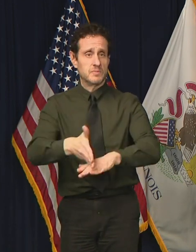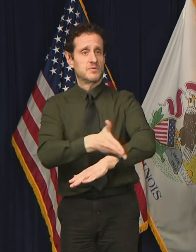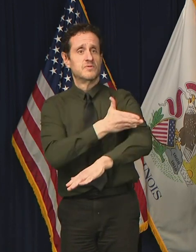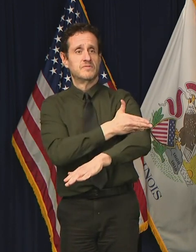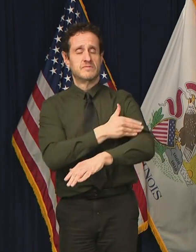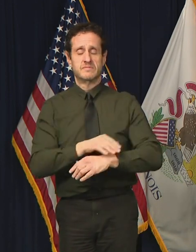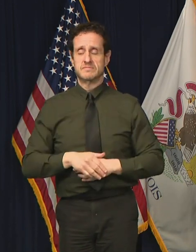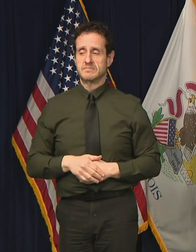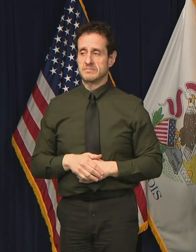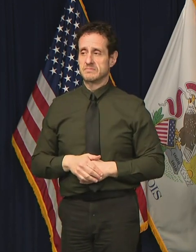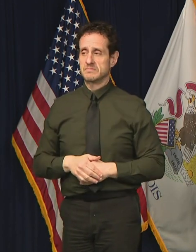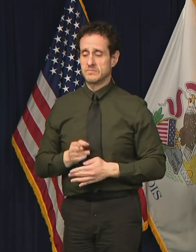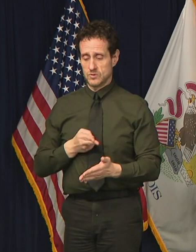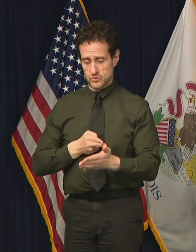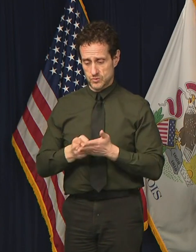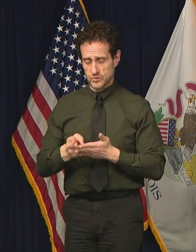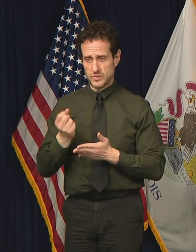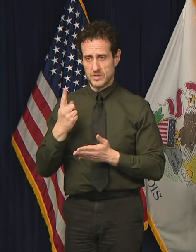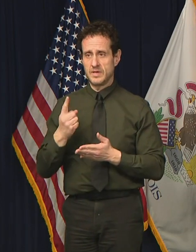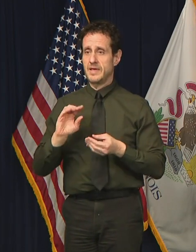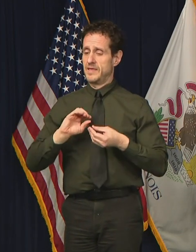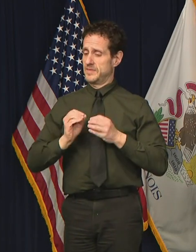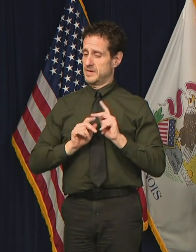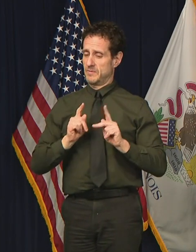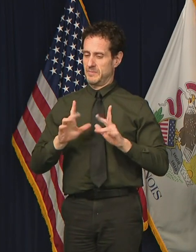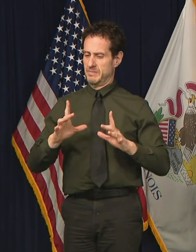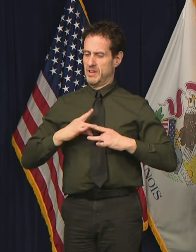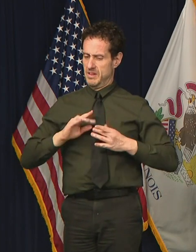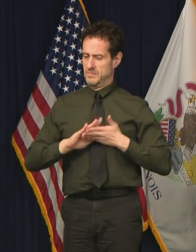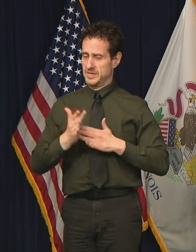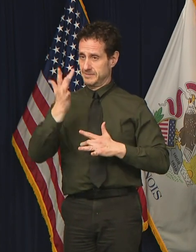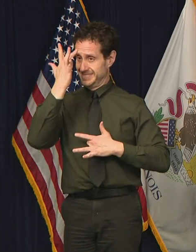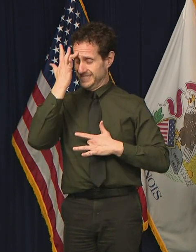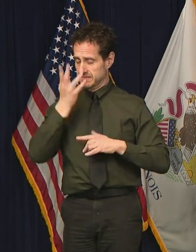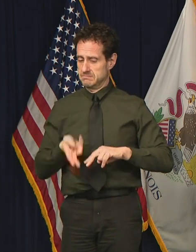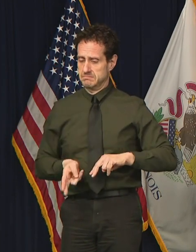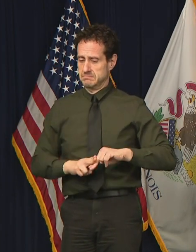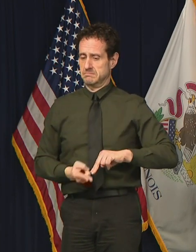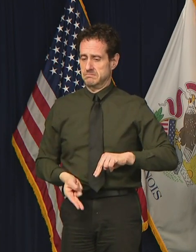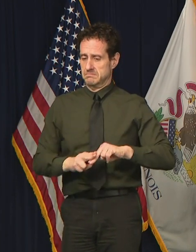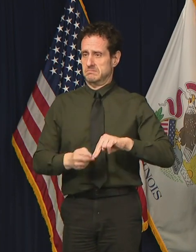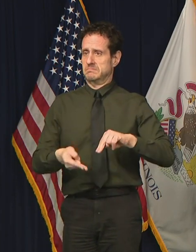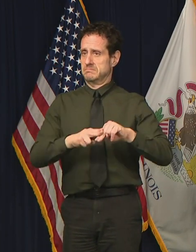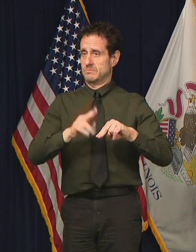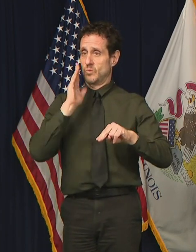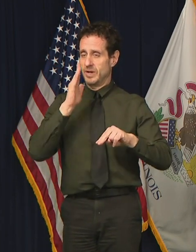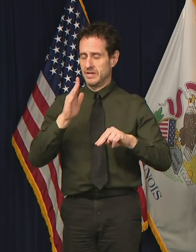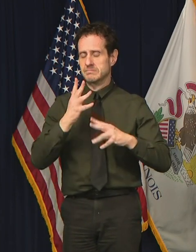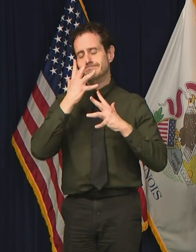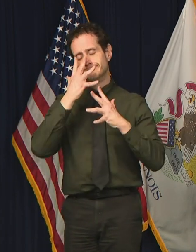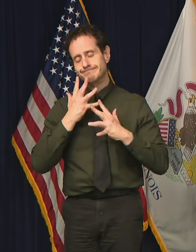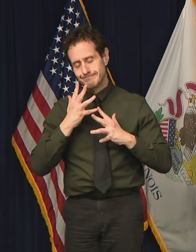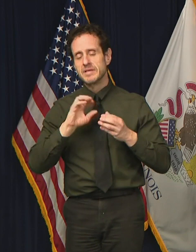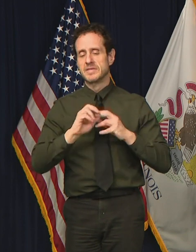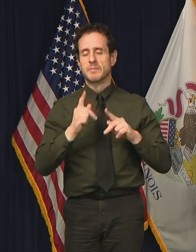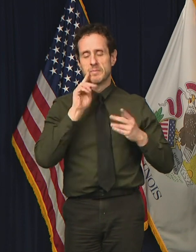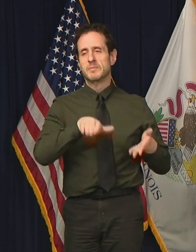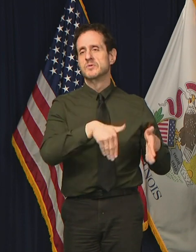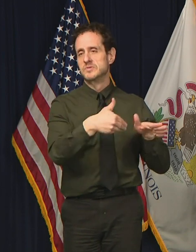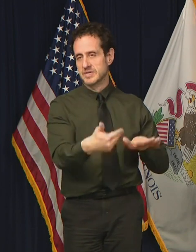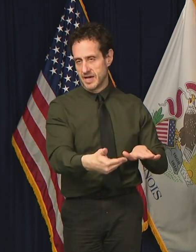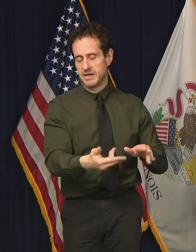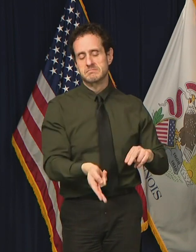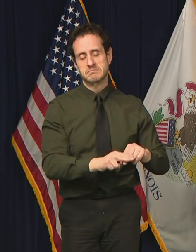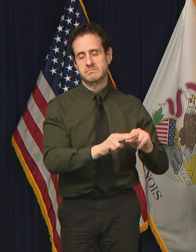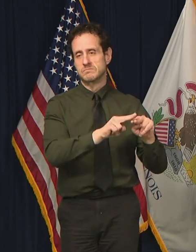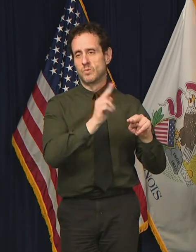The truth is, the number of cases will continue to increase, unfortunately, as will the deaths. The cases